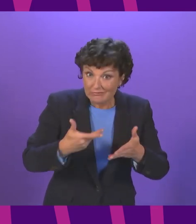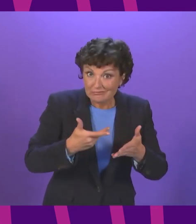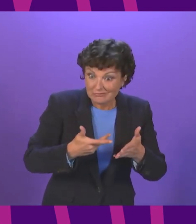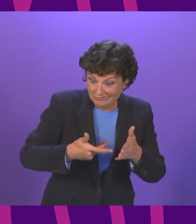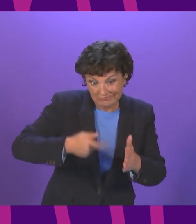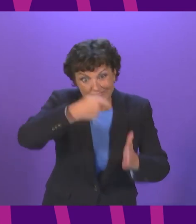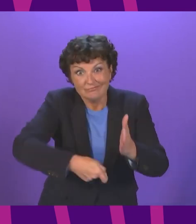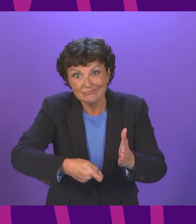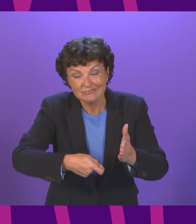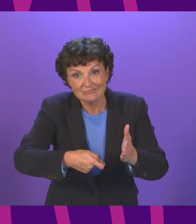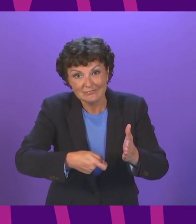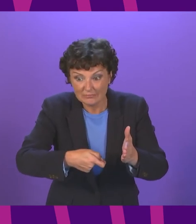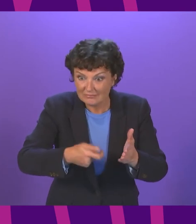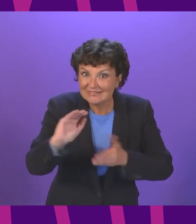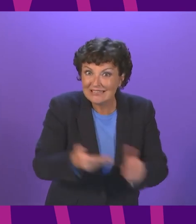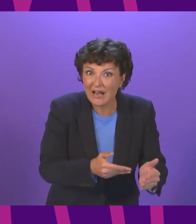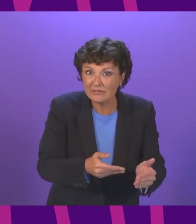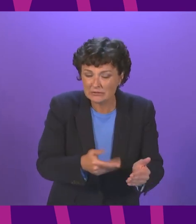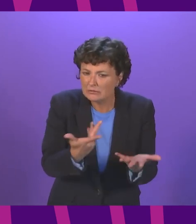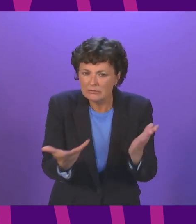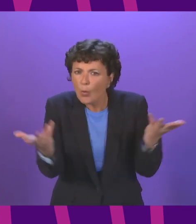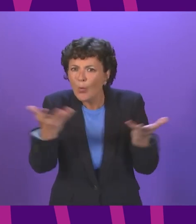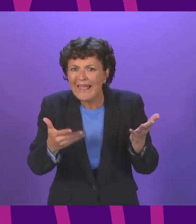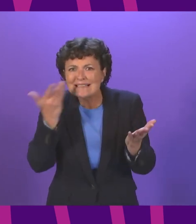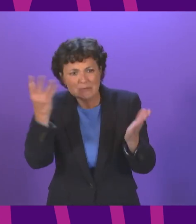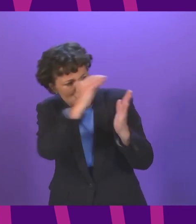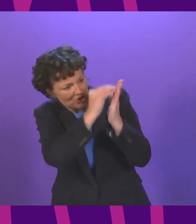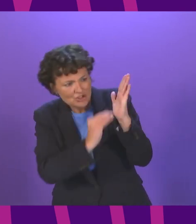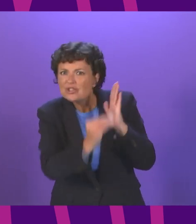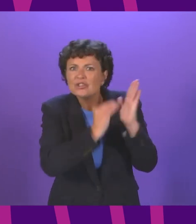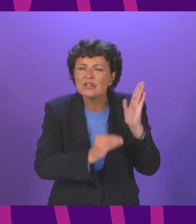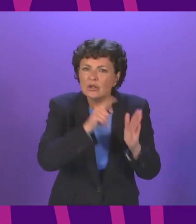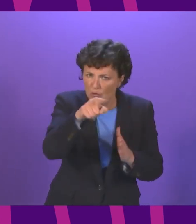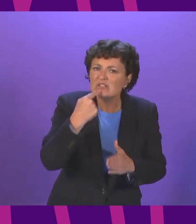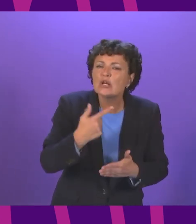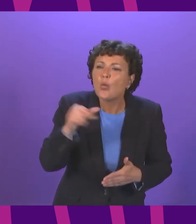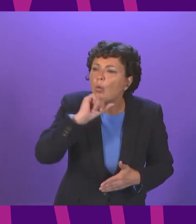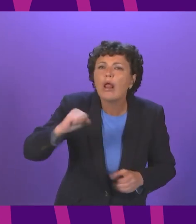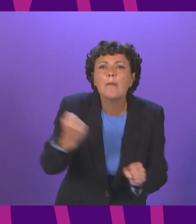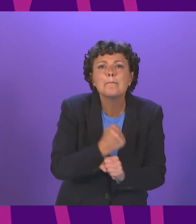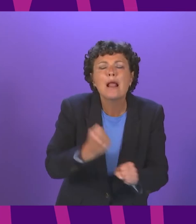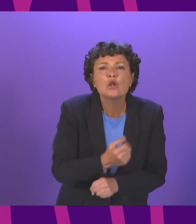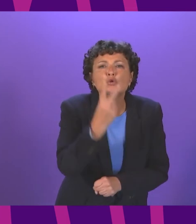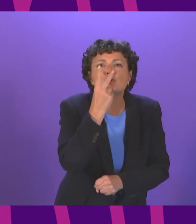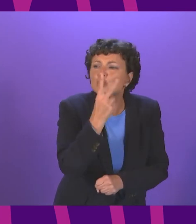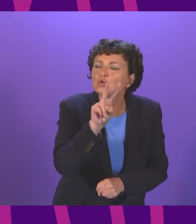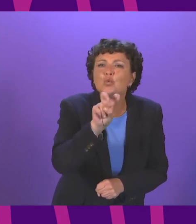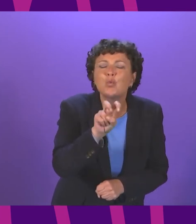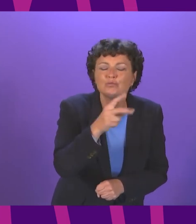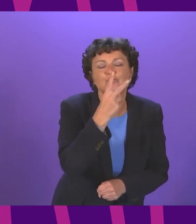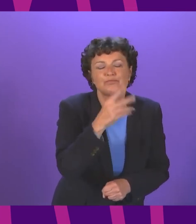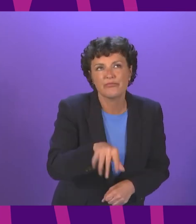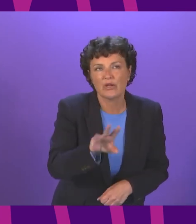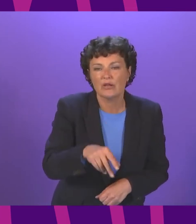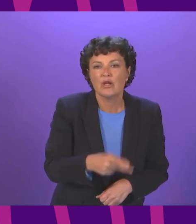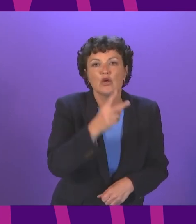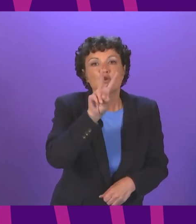by this Government where in today's speech First Minister was your plan to build two dozen ferries that our island need nothing not a